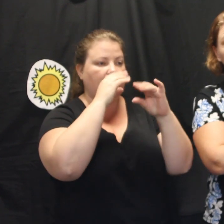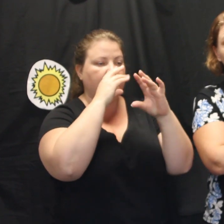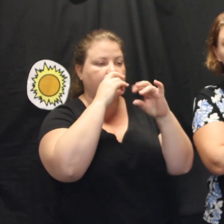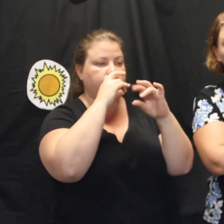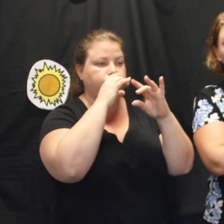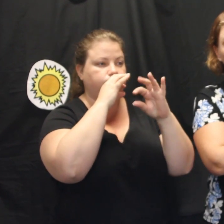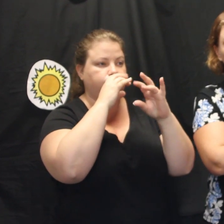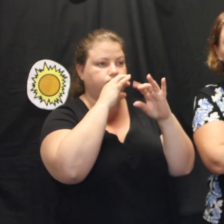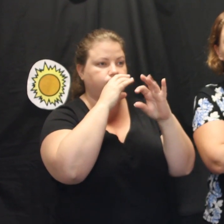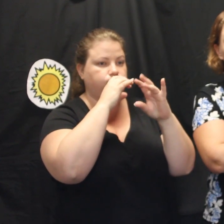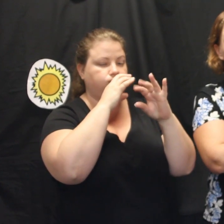song.